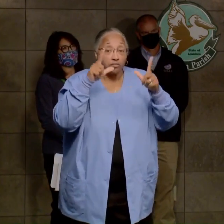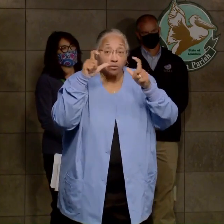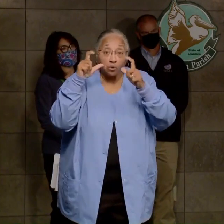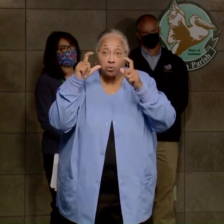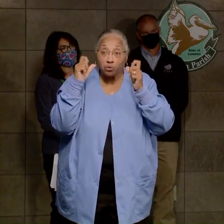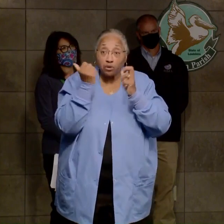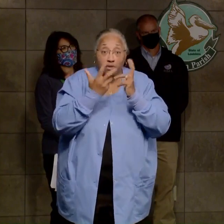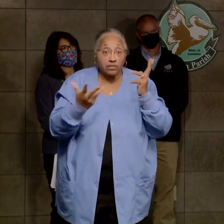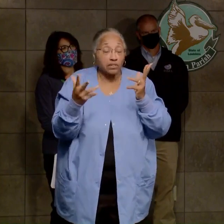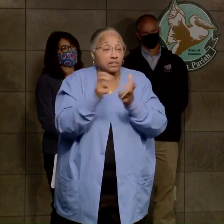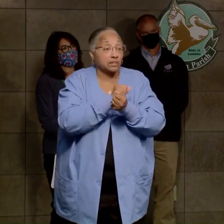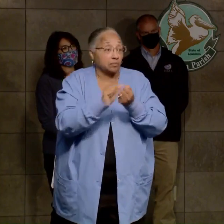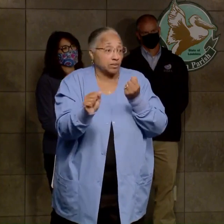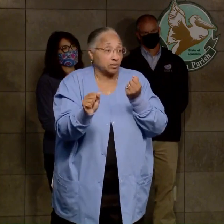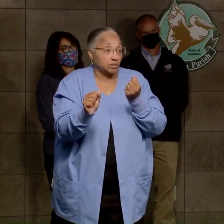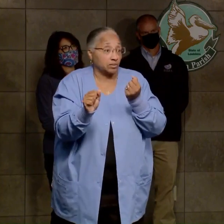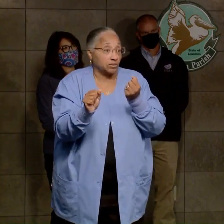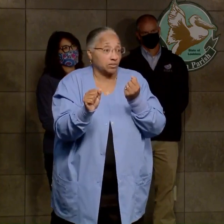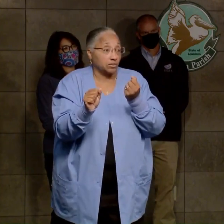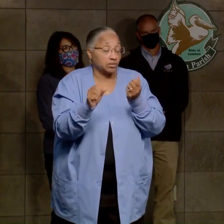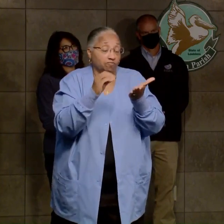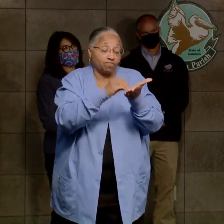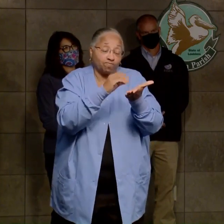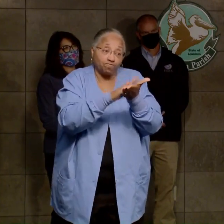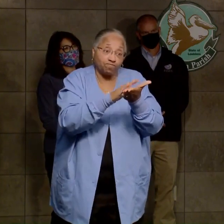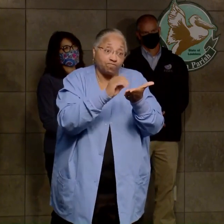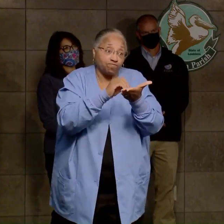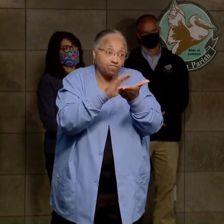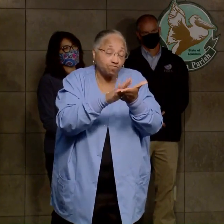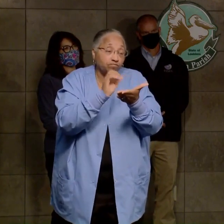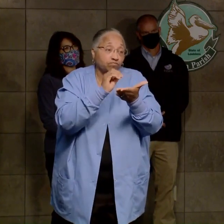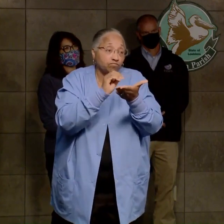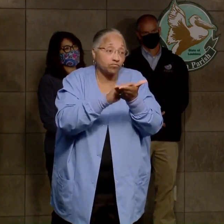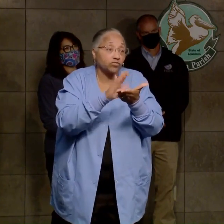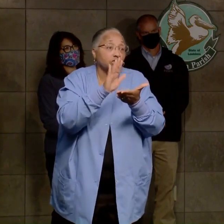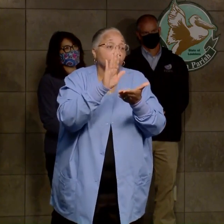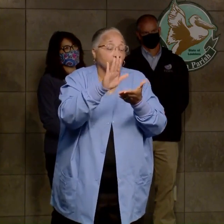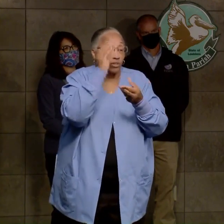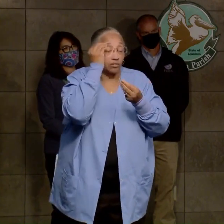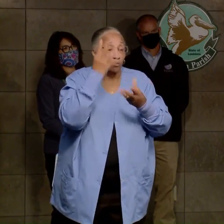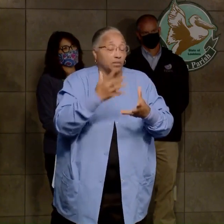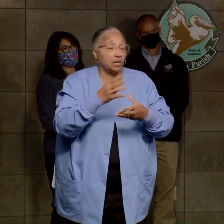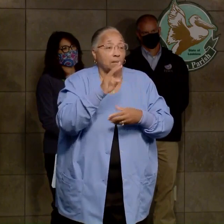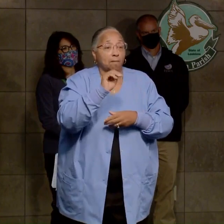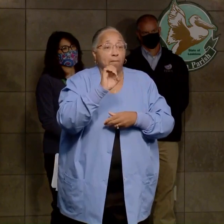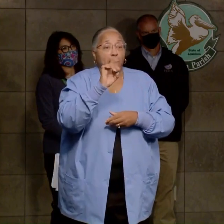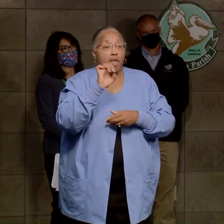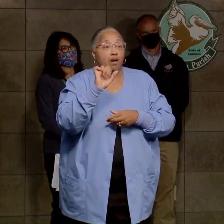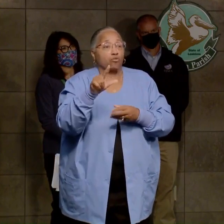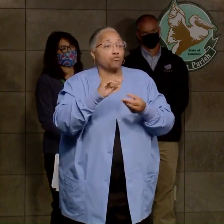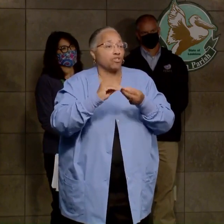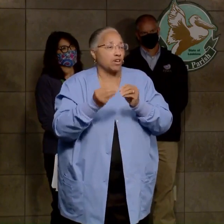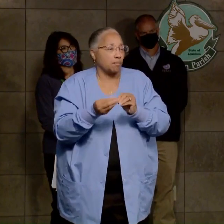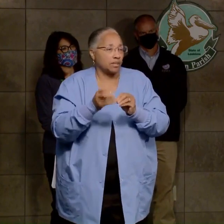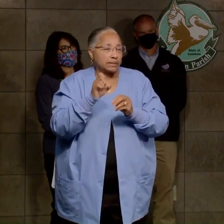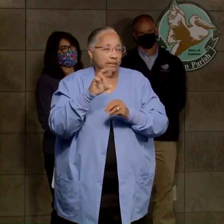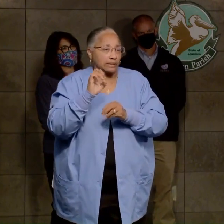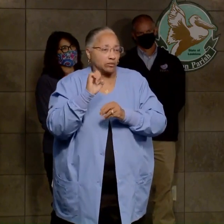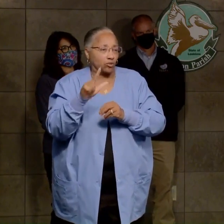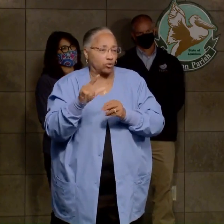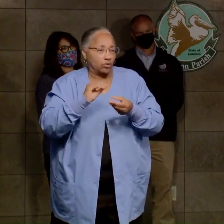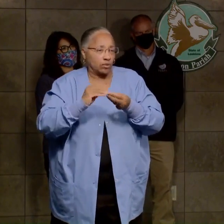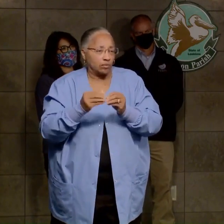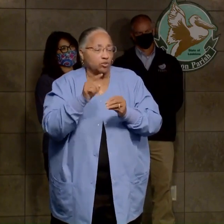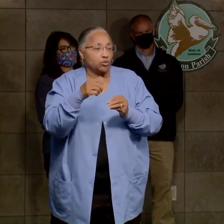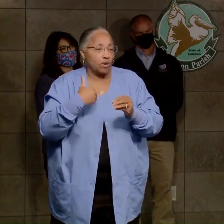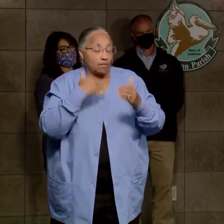those things that are damaged. Document your property loss, things like model numbers, serial numbers, so you have a